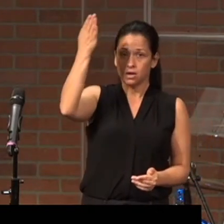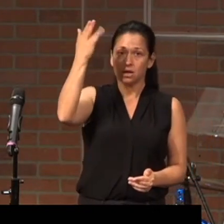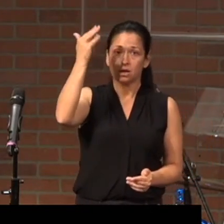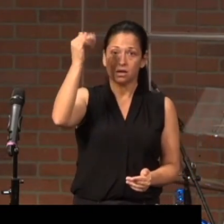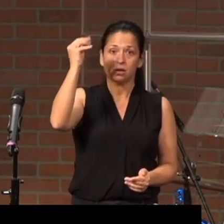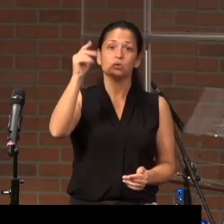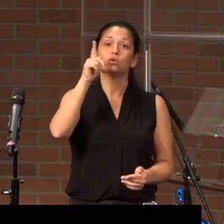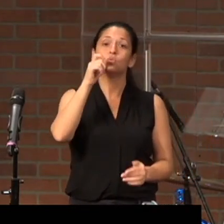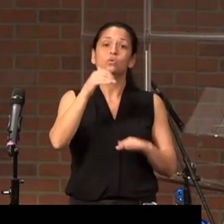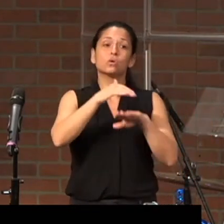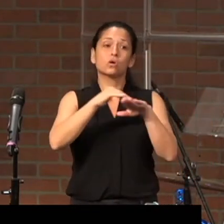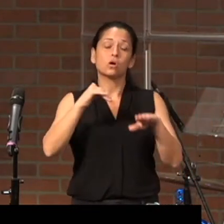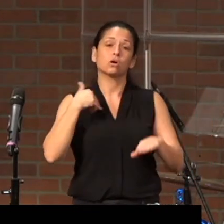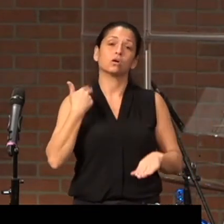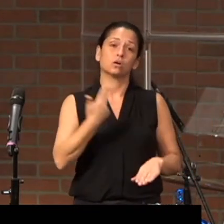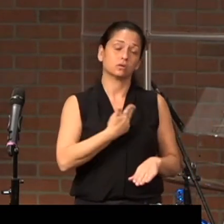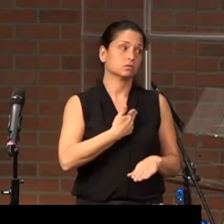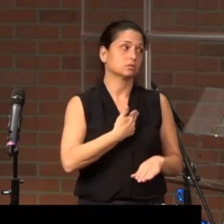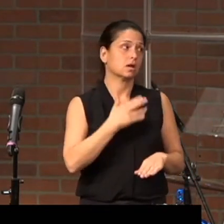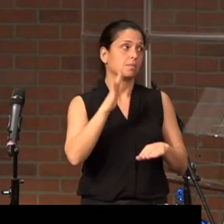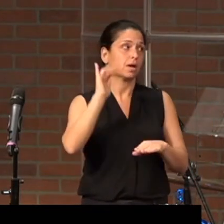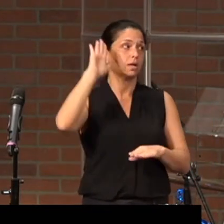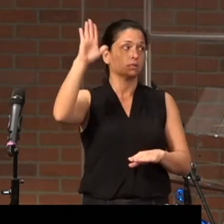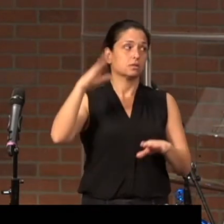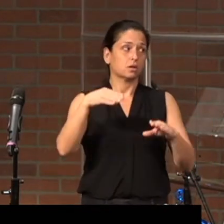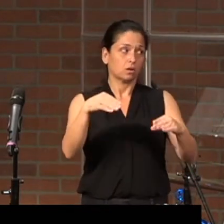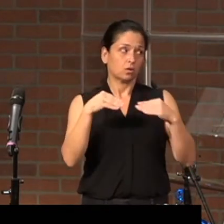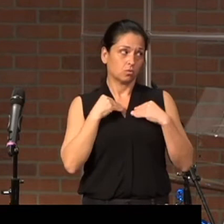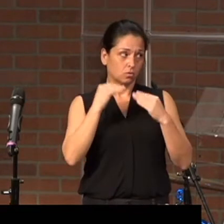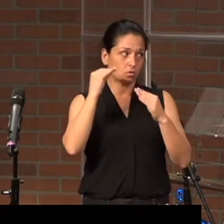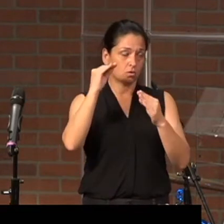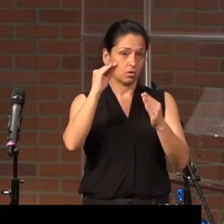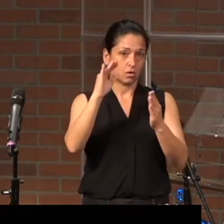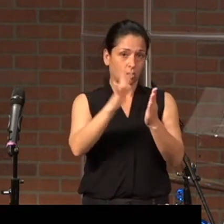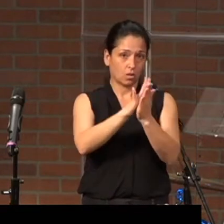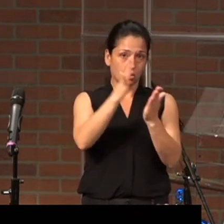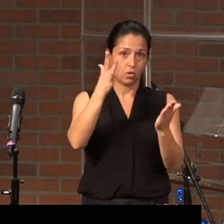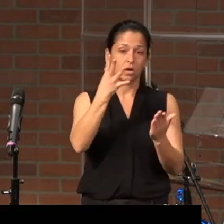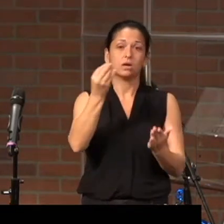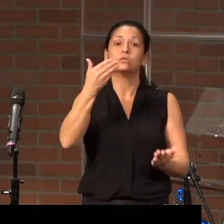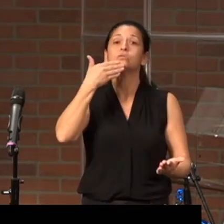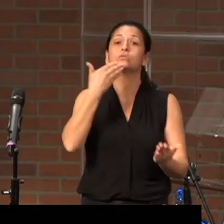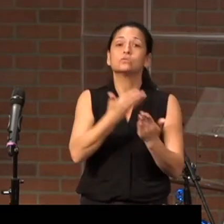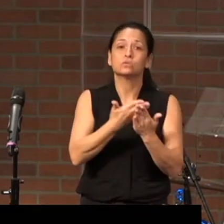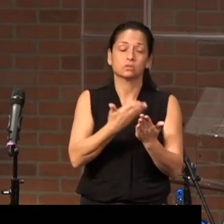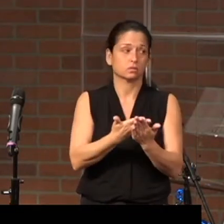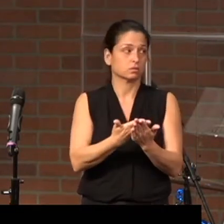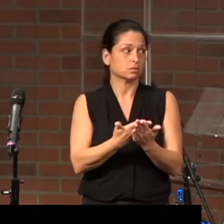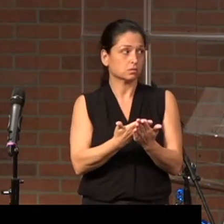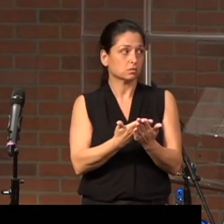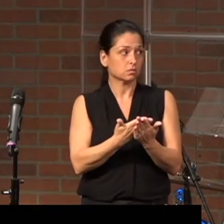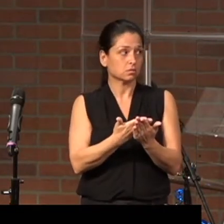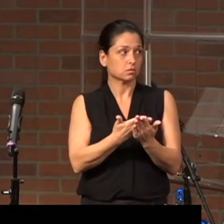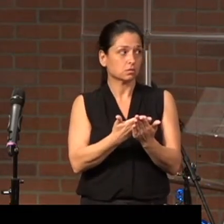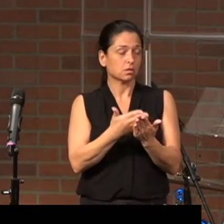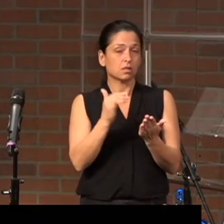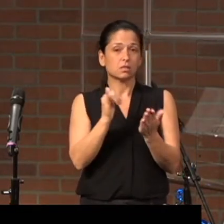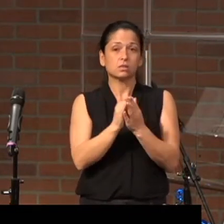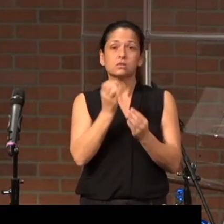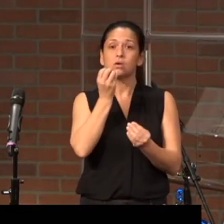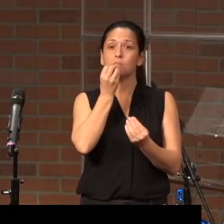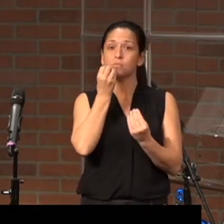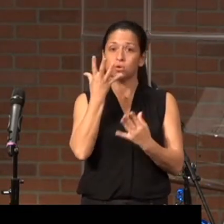who called us by his own glory and goodness, that this divine